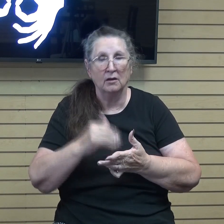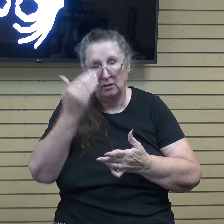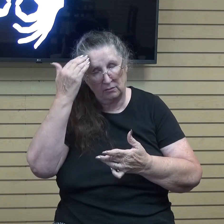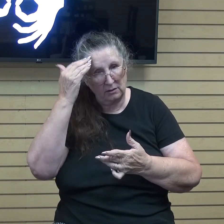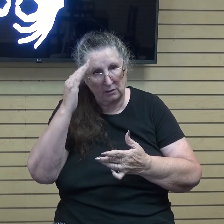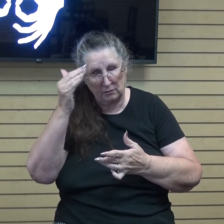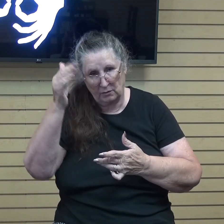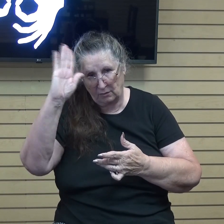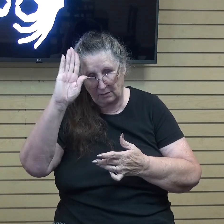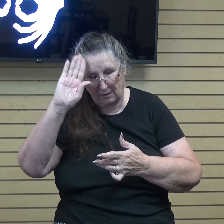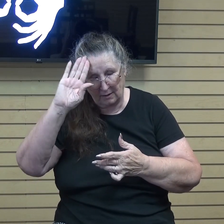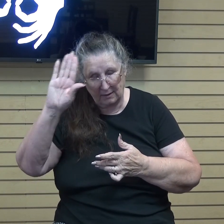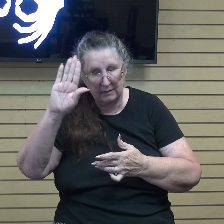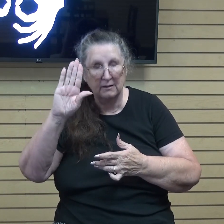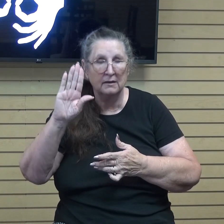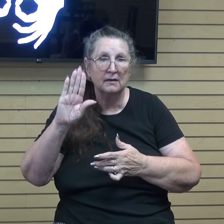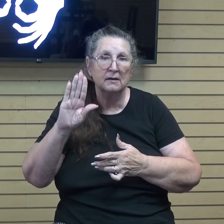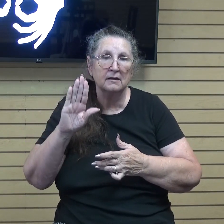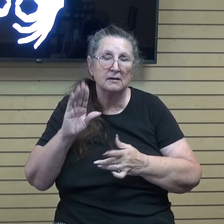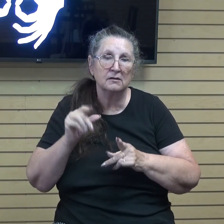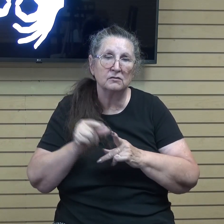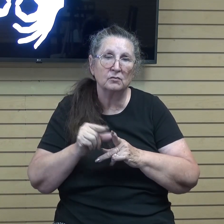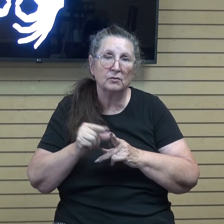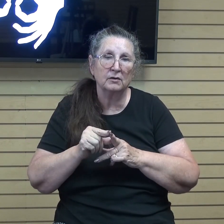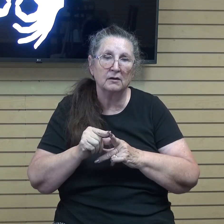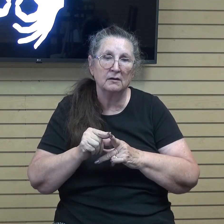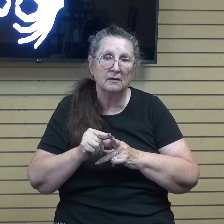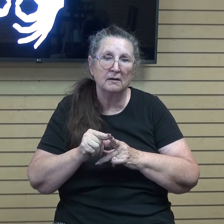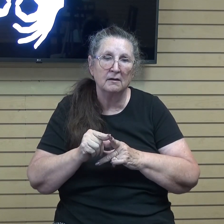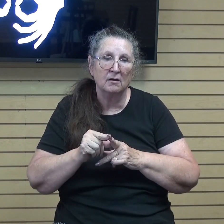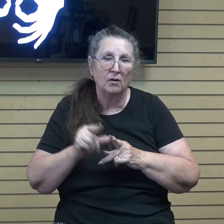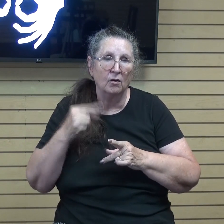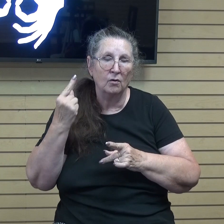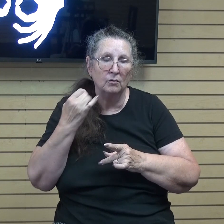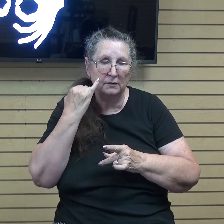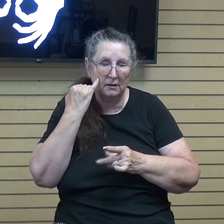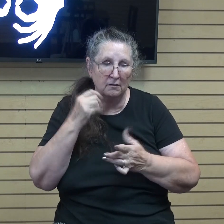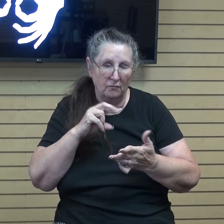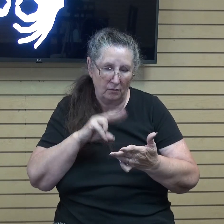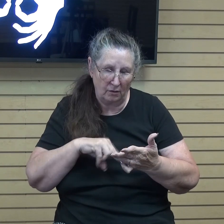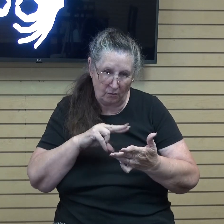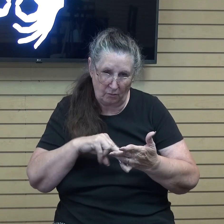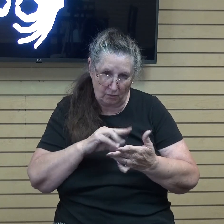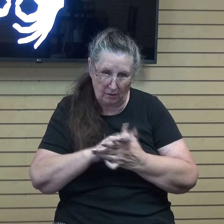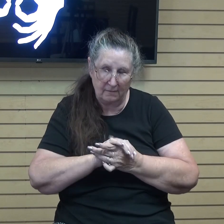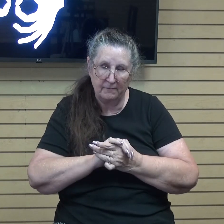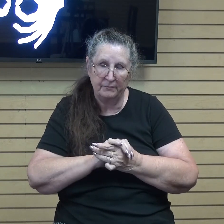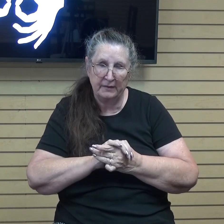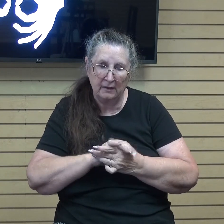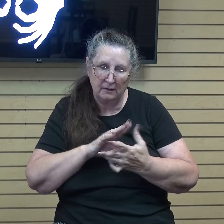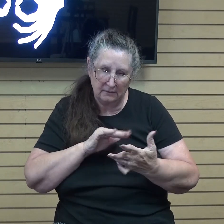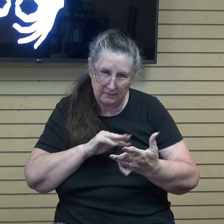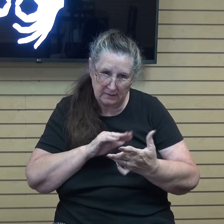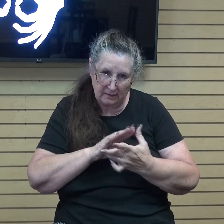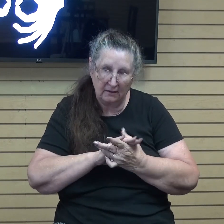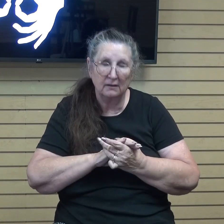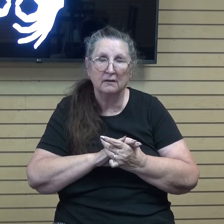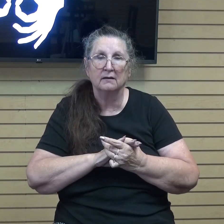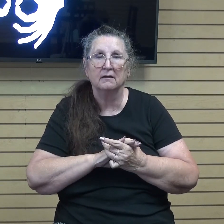word just by reading it. Or studying it. We must